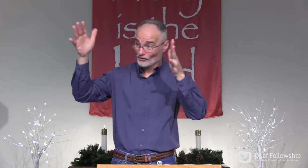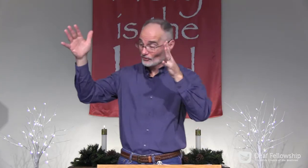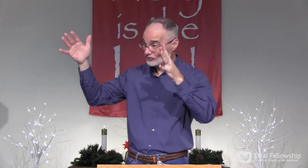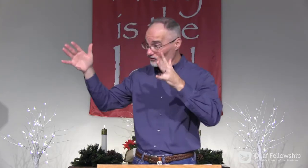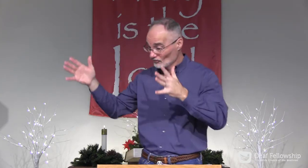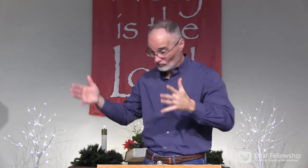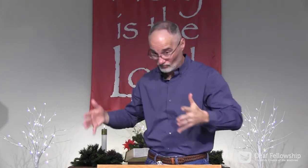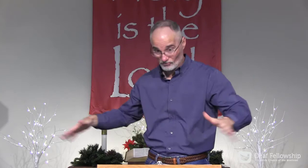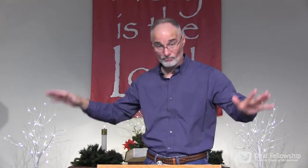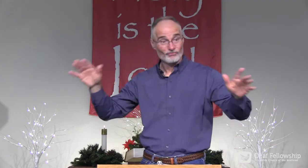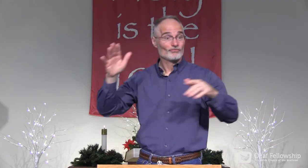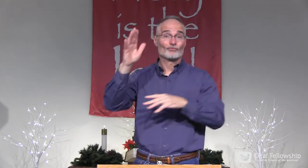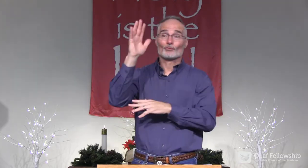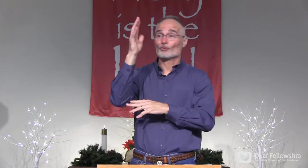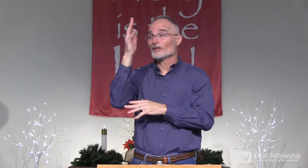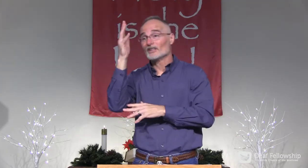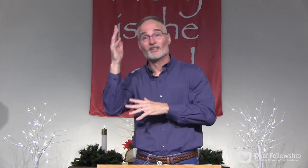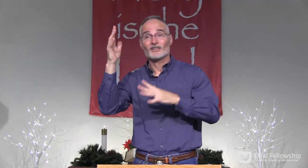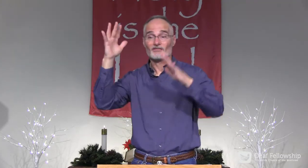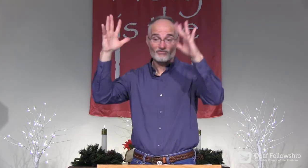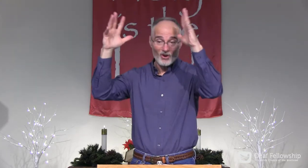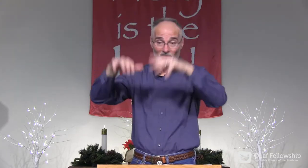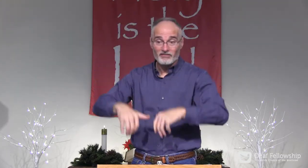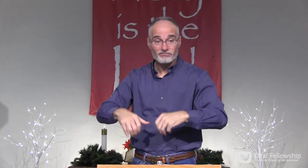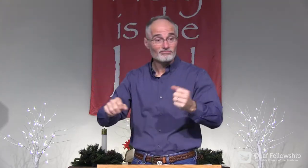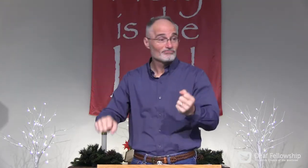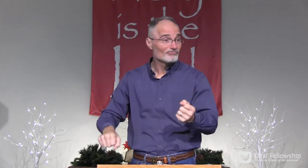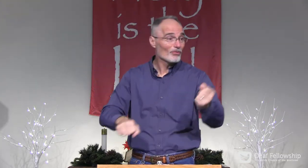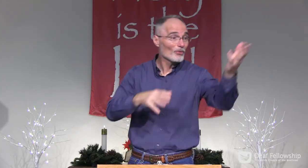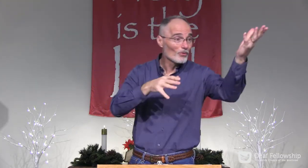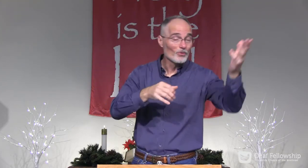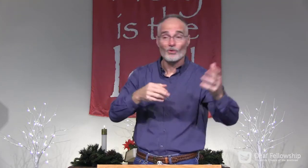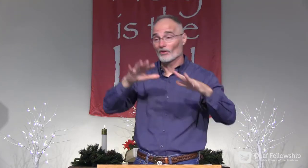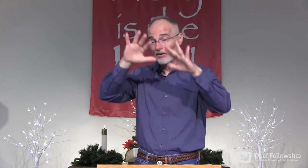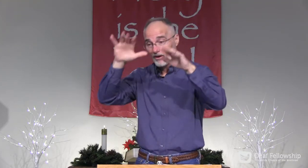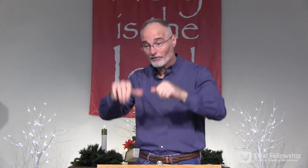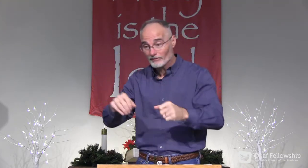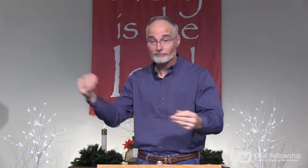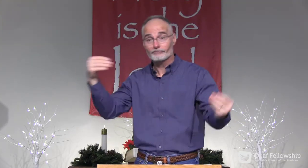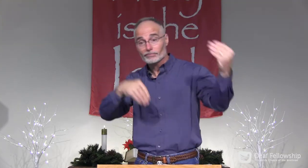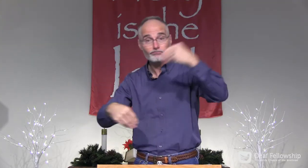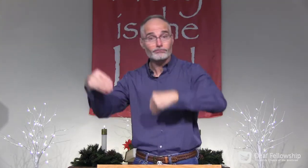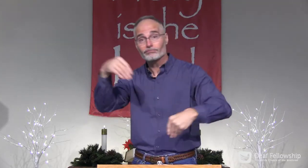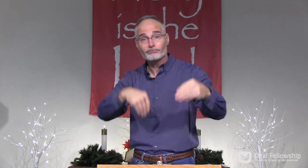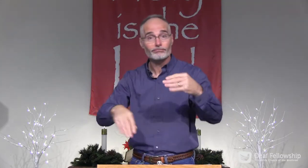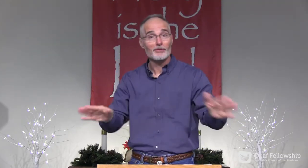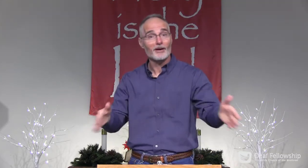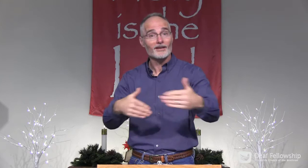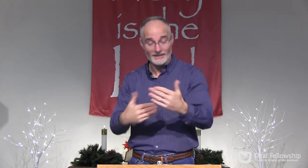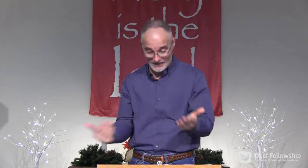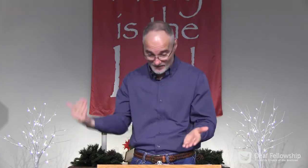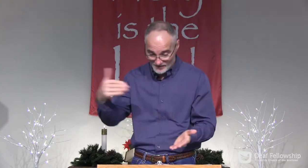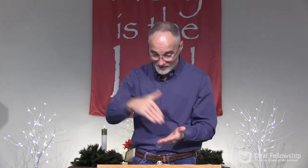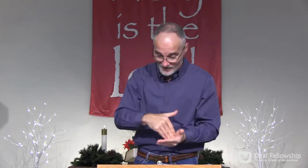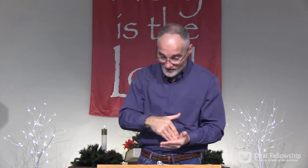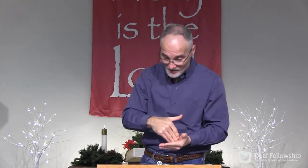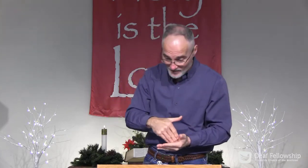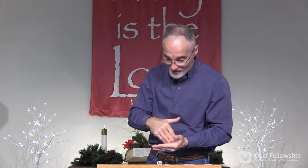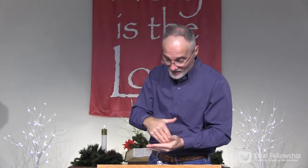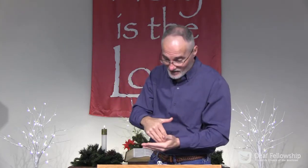And when Christmas is over, the tree is taken down, either thrown out or packed in a box